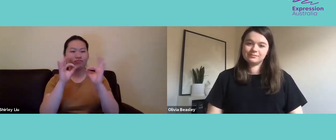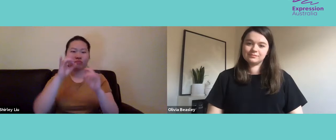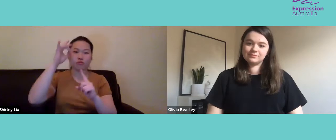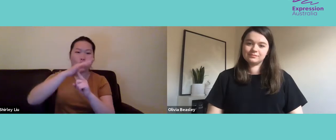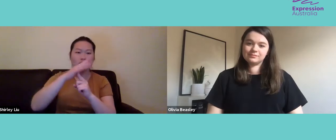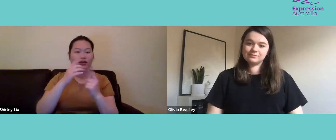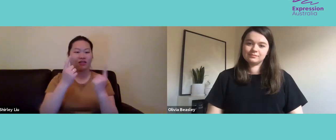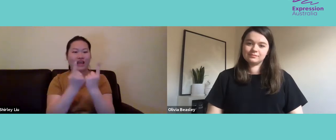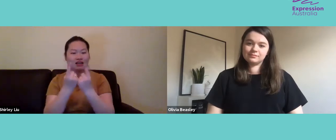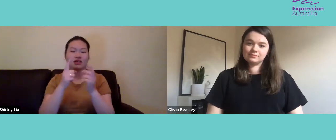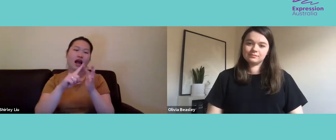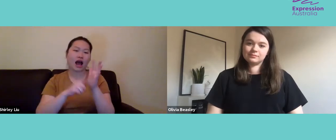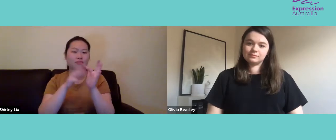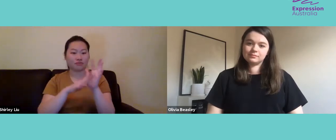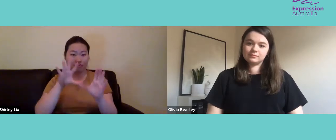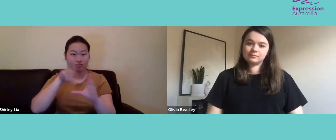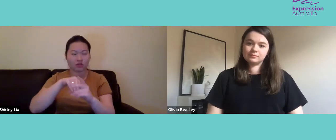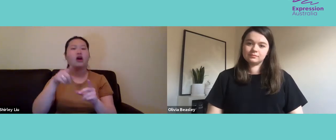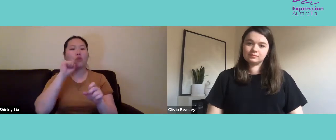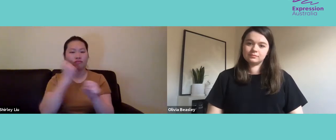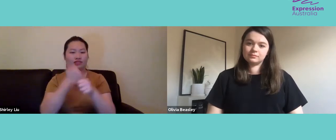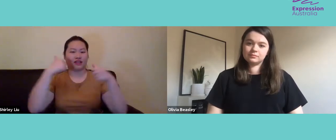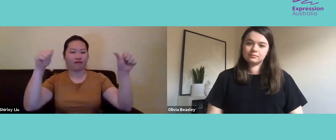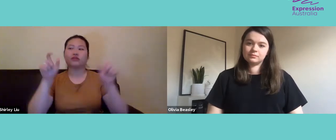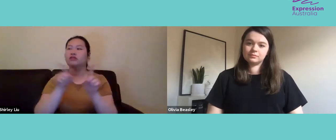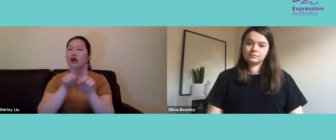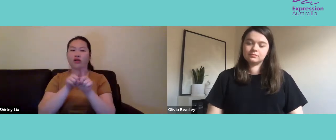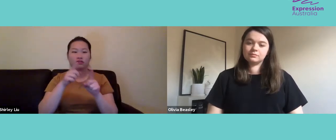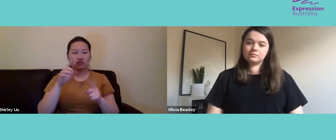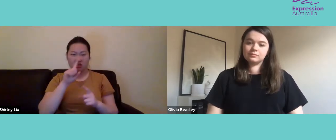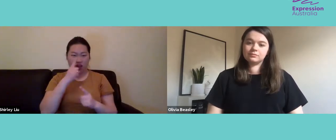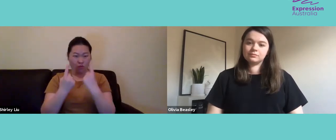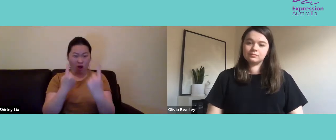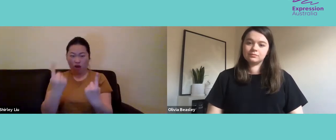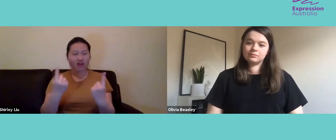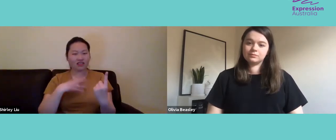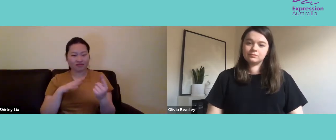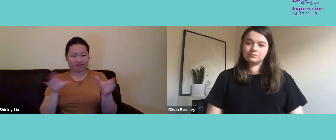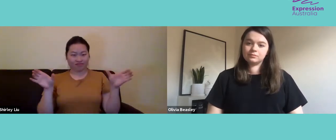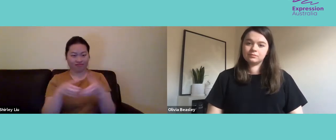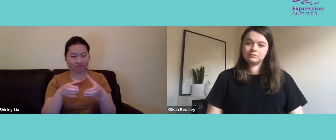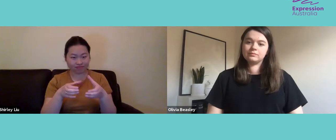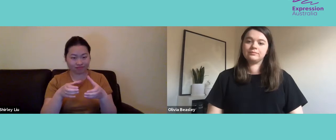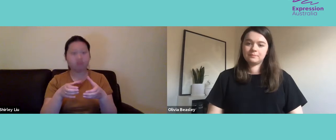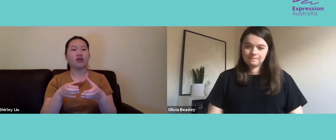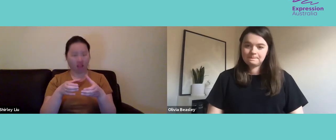priorities. There's elements that you need to have to make that advocacy effective and